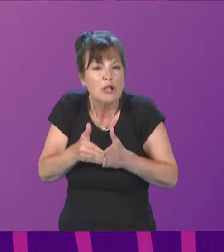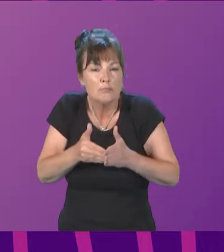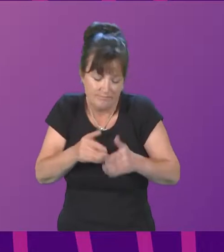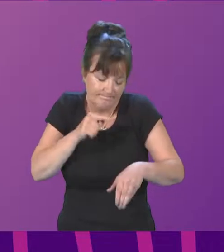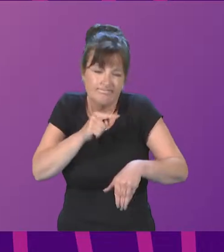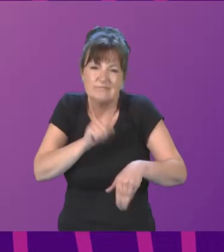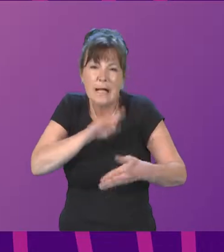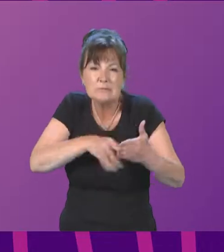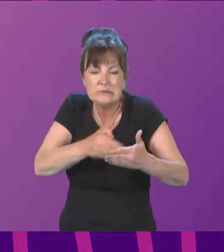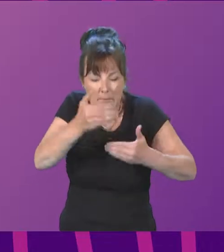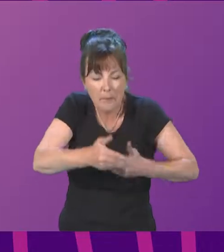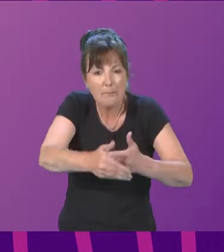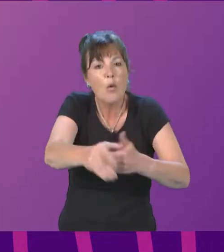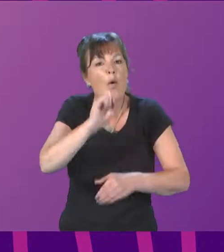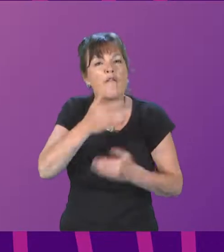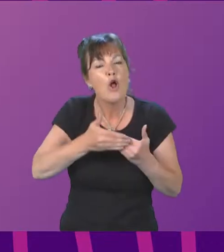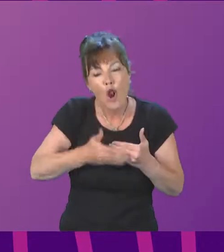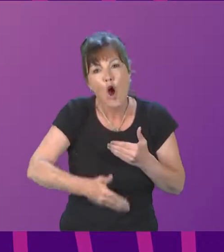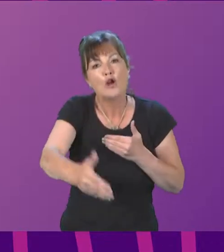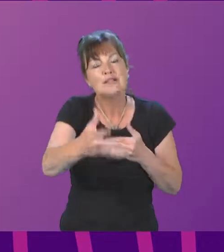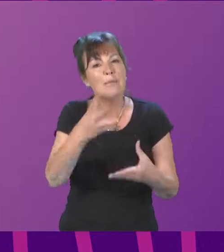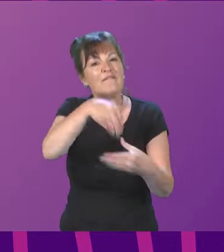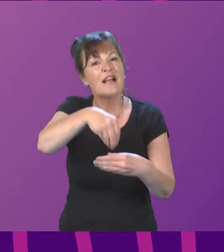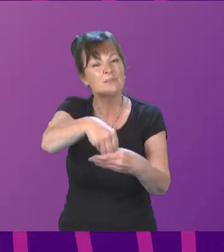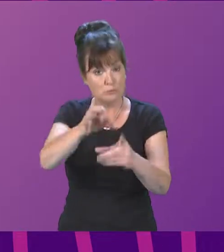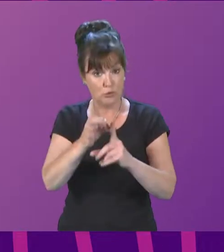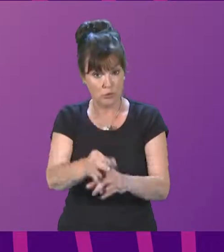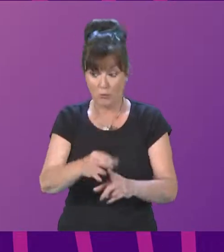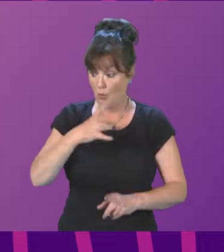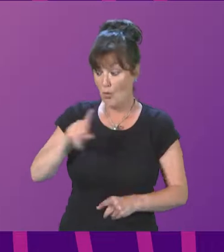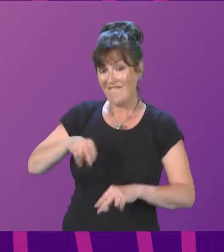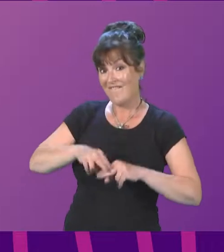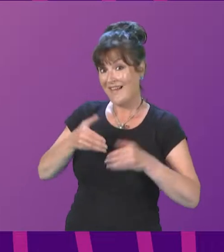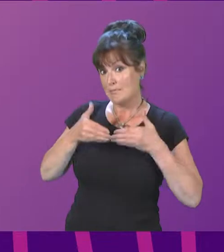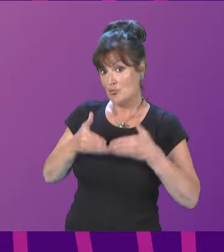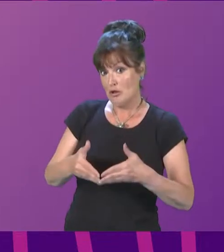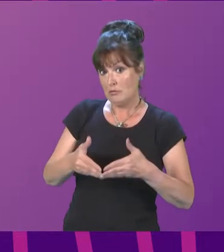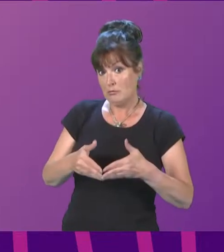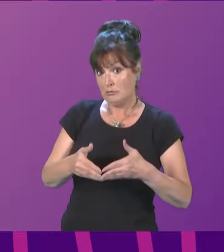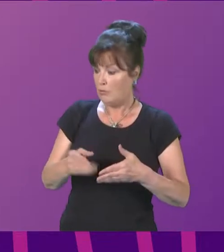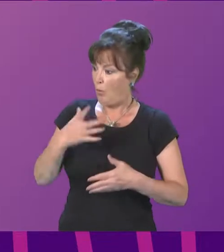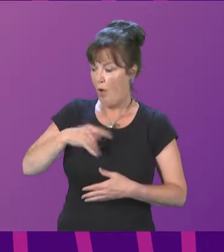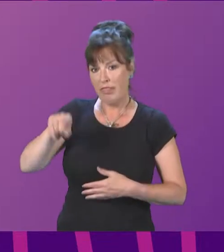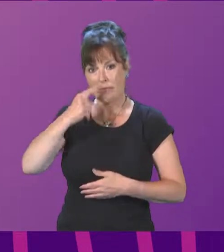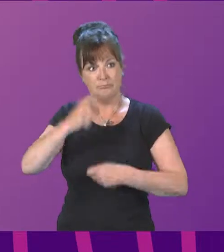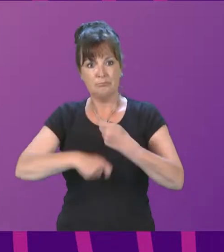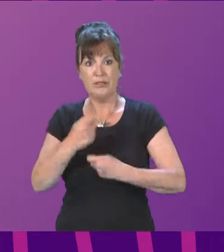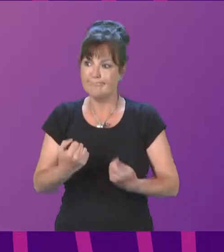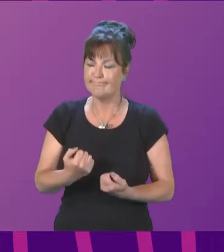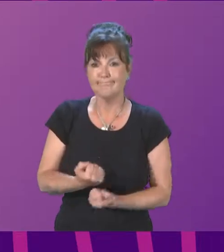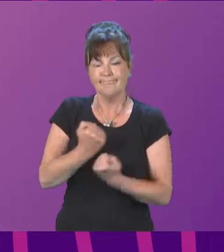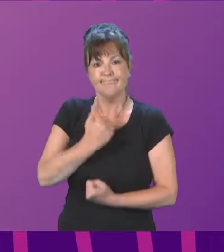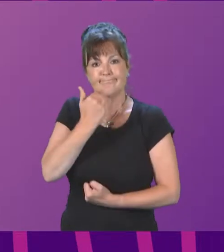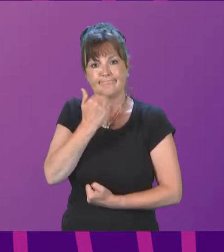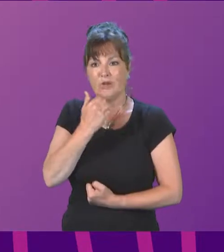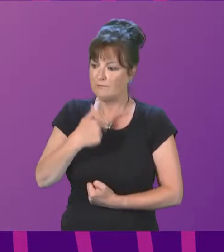proposals to invest in new ferry vessels. would want Ferguson Marine to be in a position to secure some of that work, but whether it's from this Government,